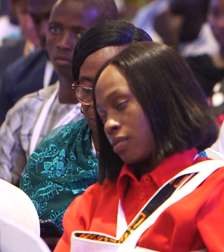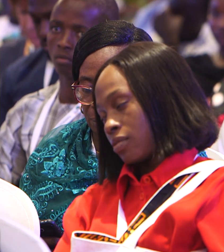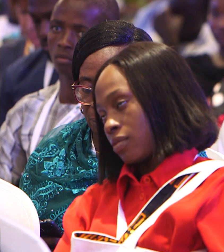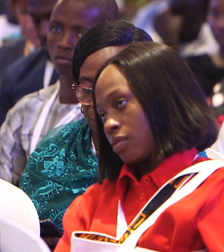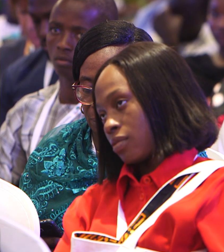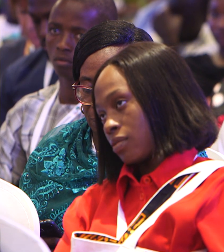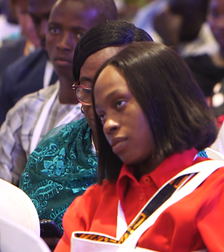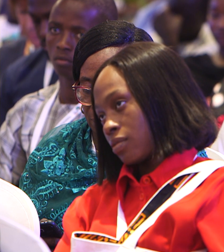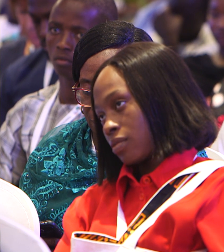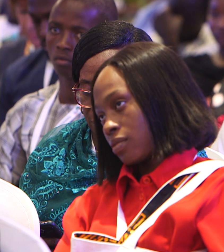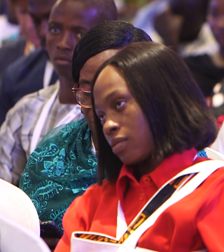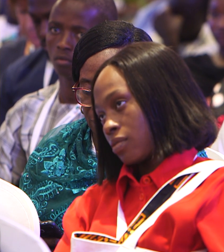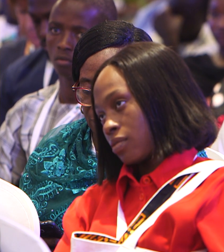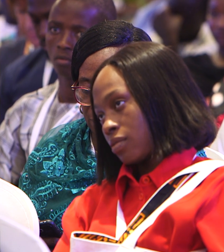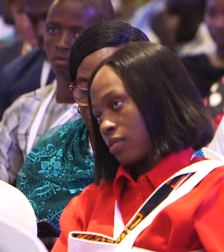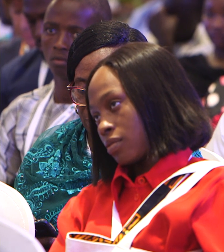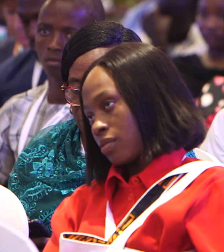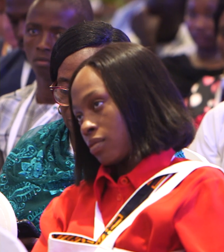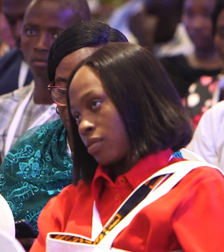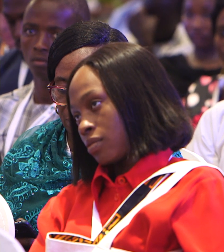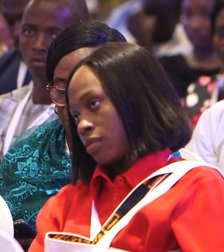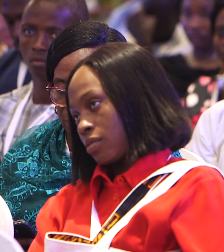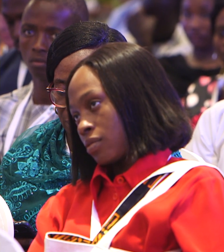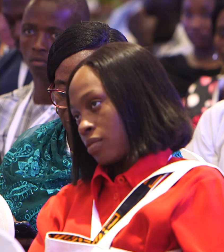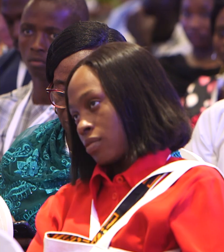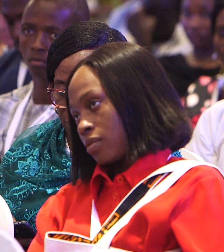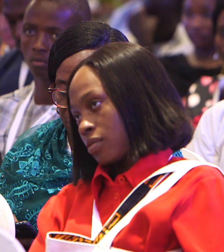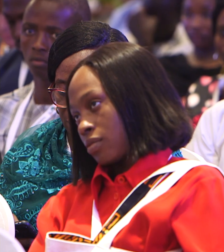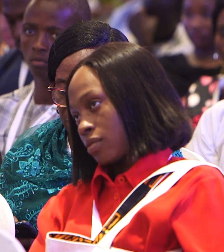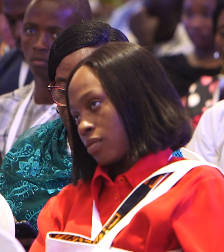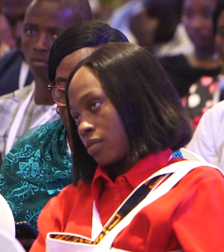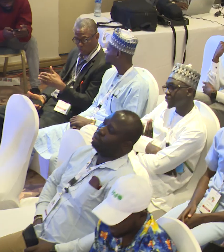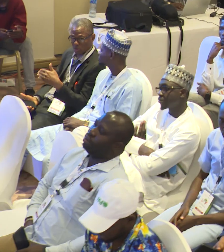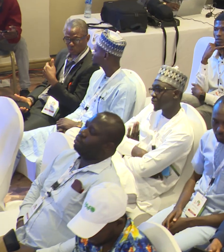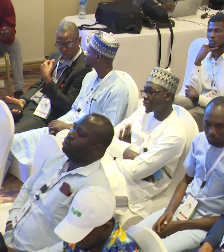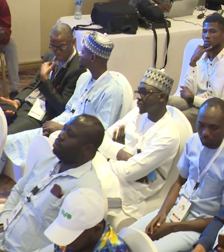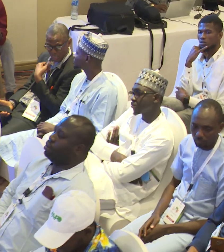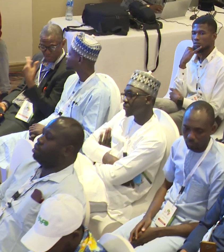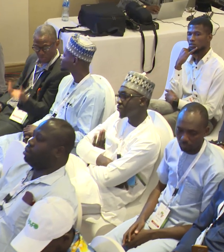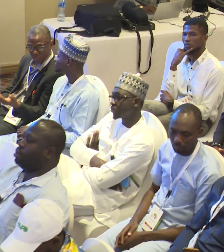discussions have made this conference a truly rewarding one.